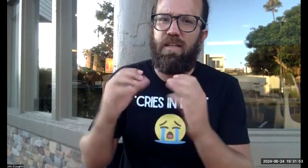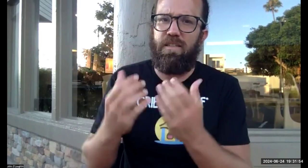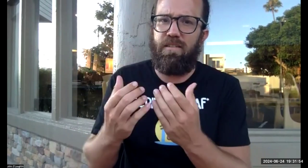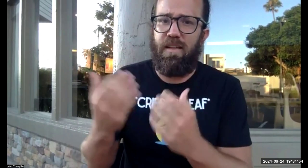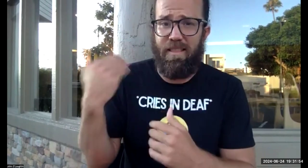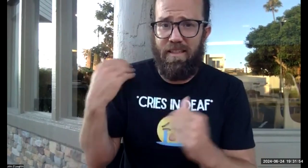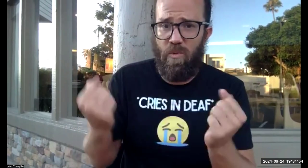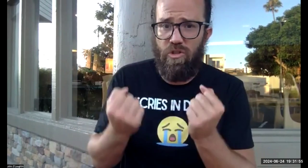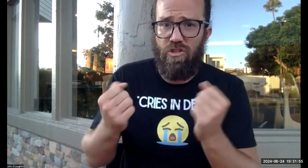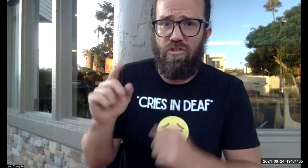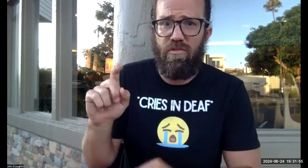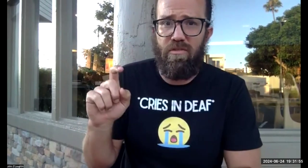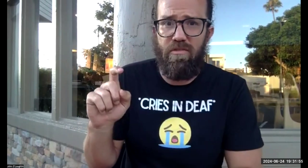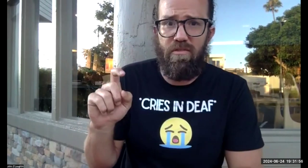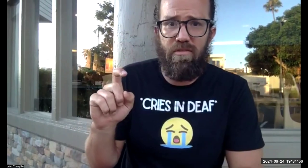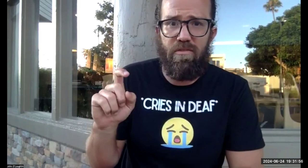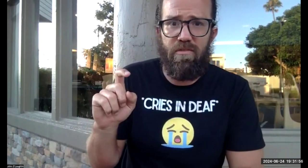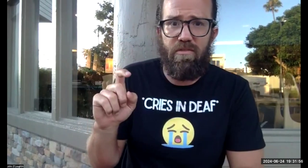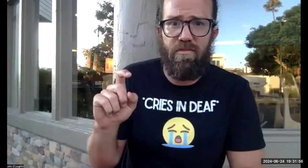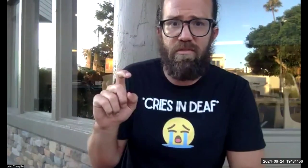When was your intermission class? Last winter?